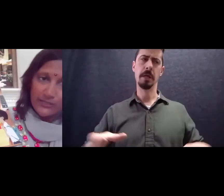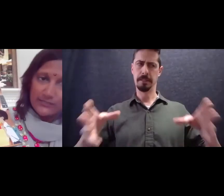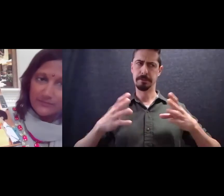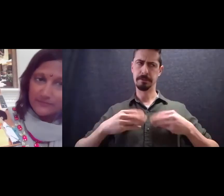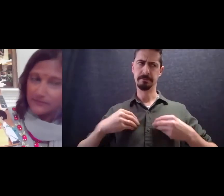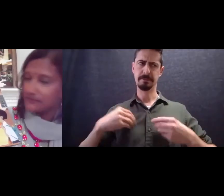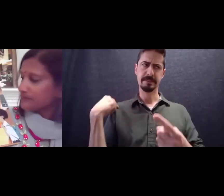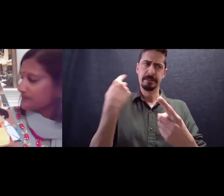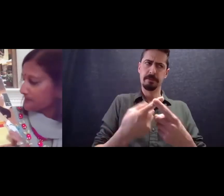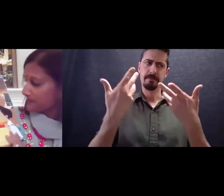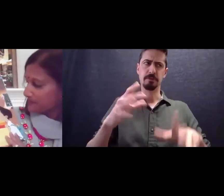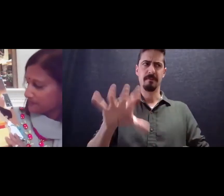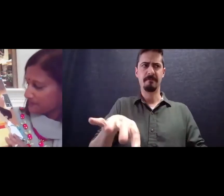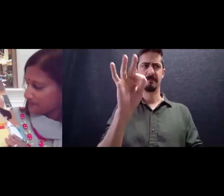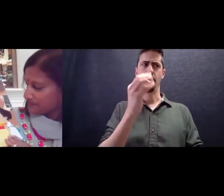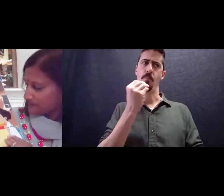for it